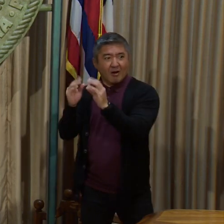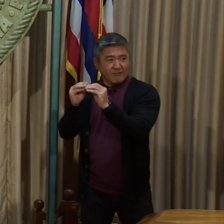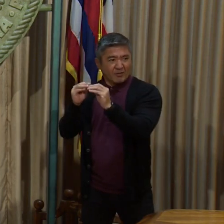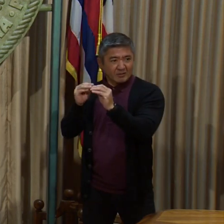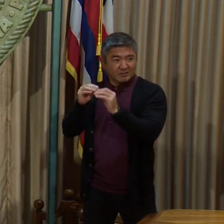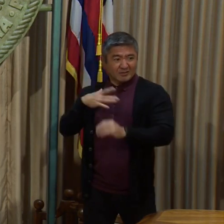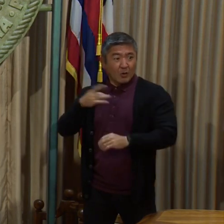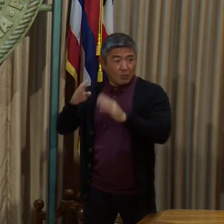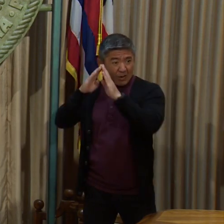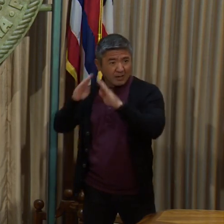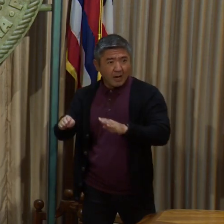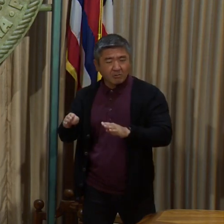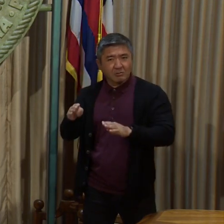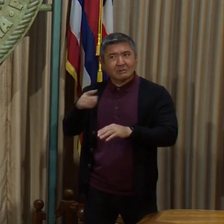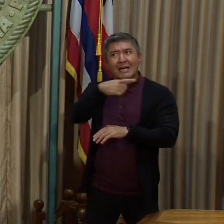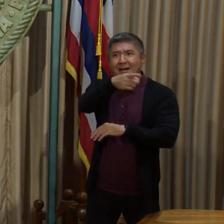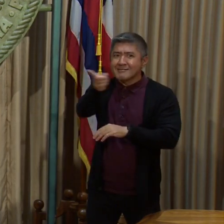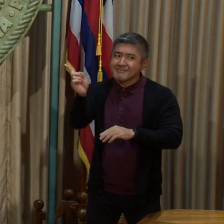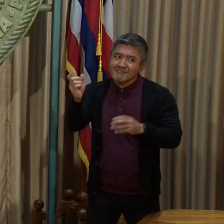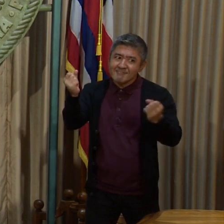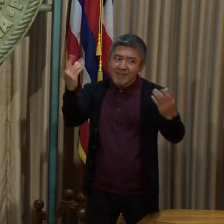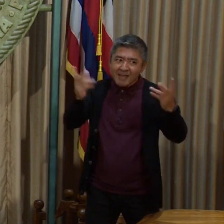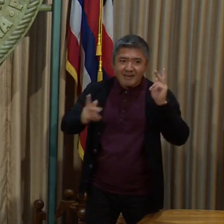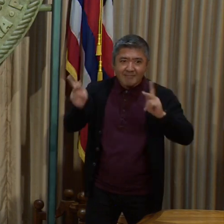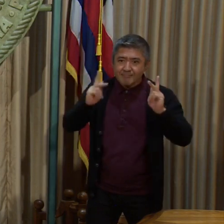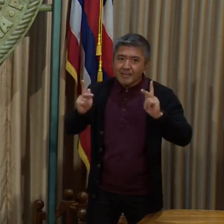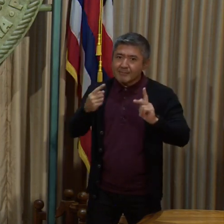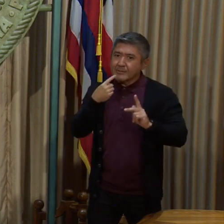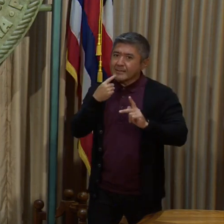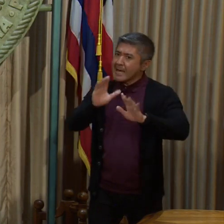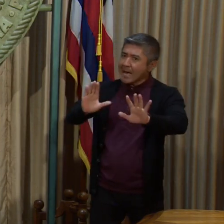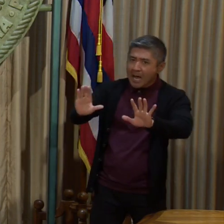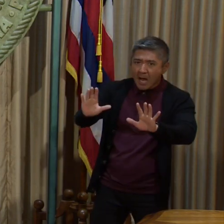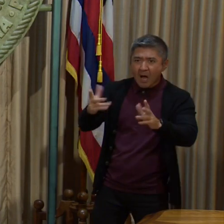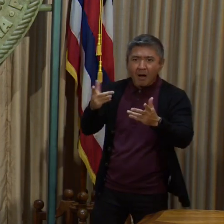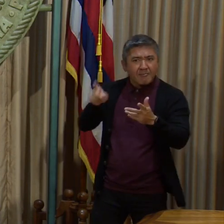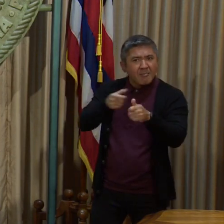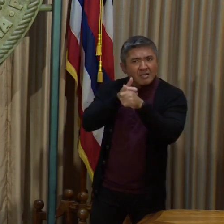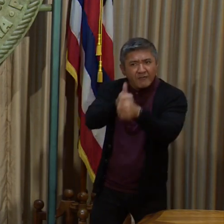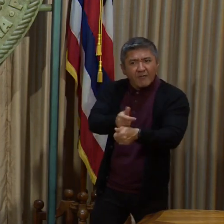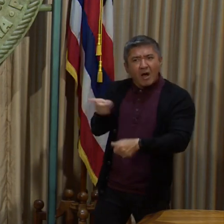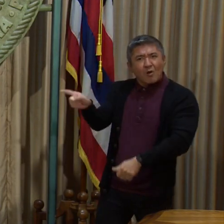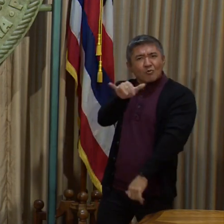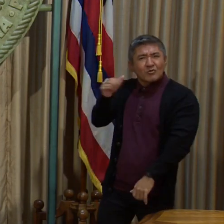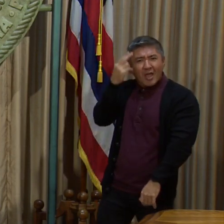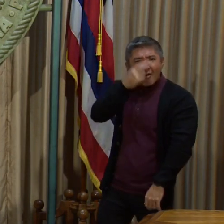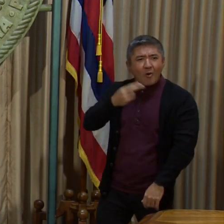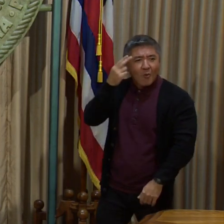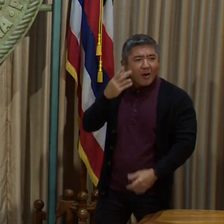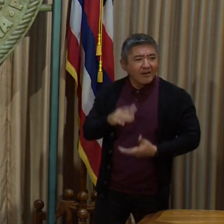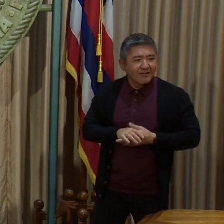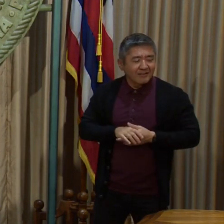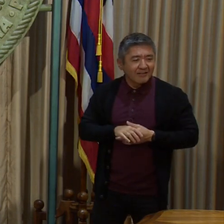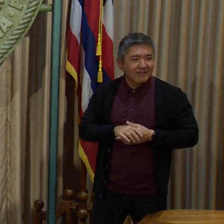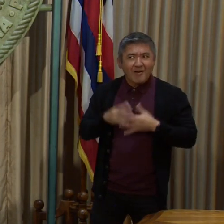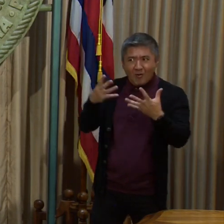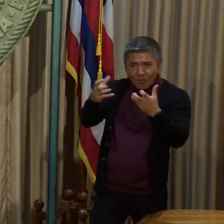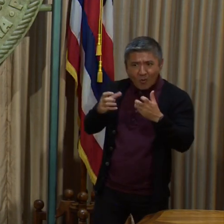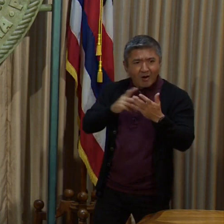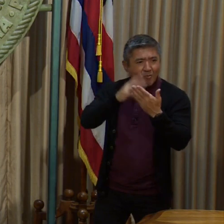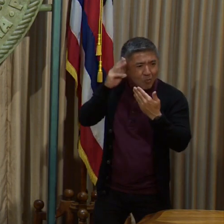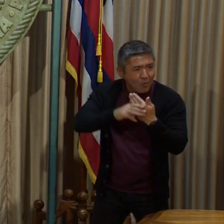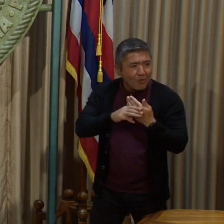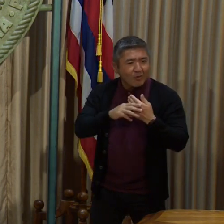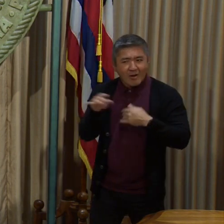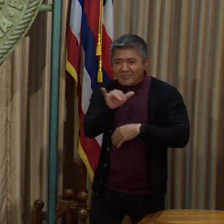being pressured by lots of people out there to do something similar to Hawaii, which means there are a lot of people in this space like the